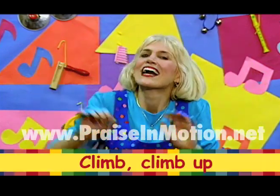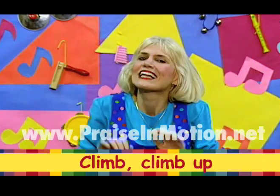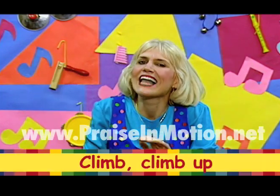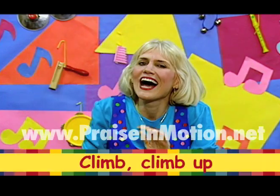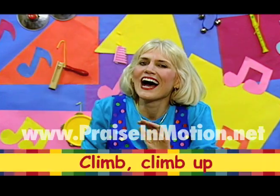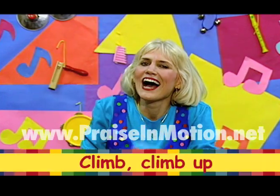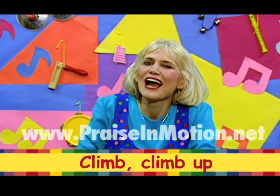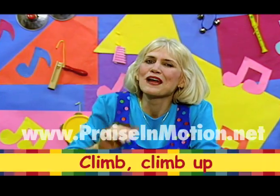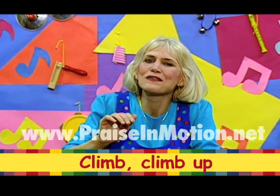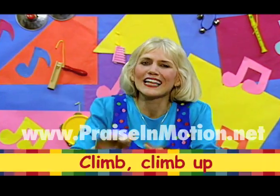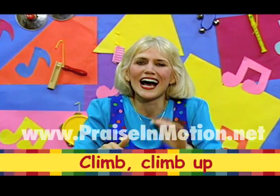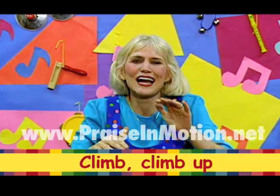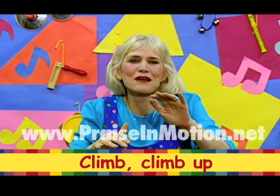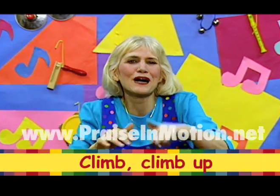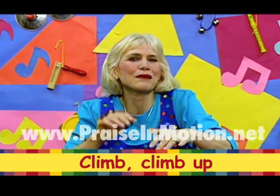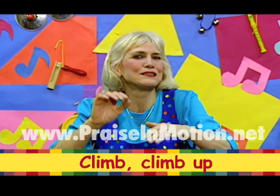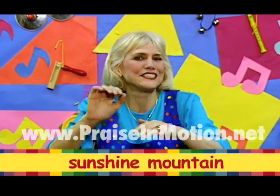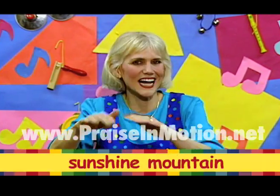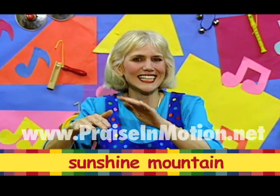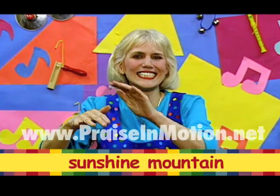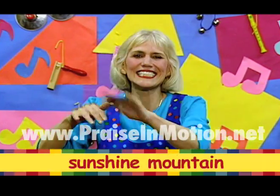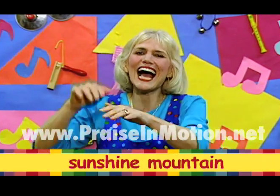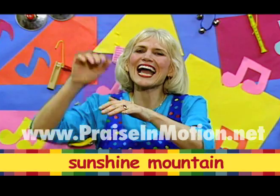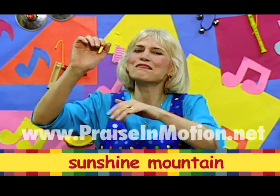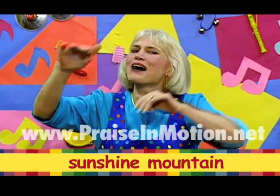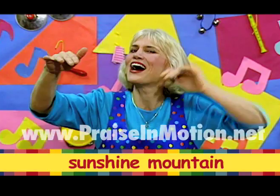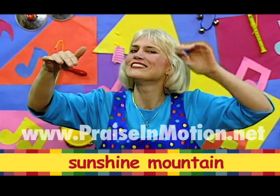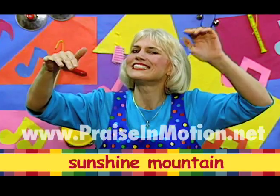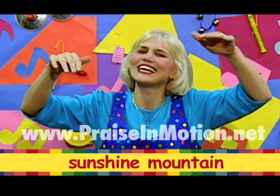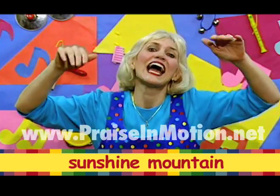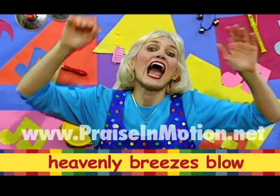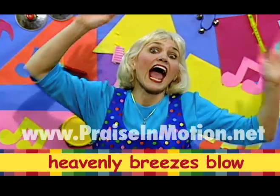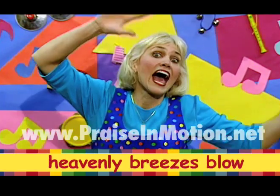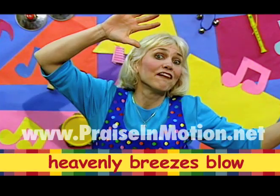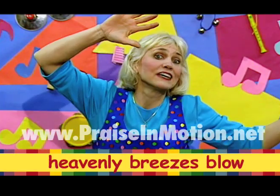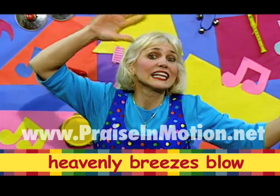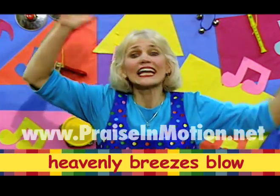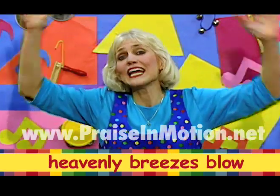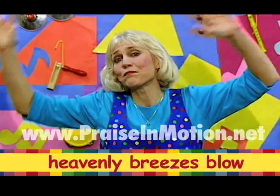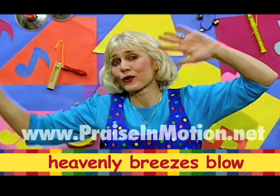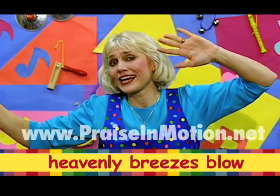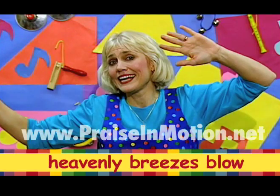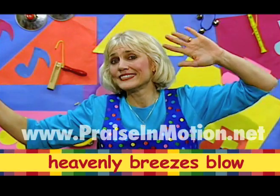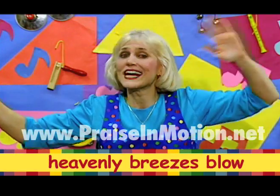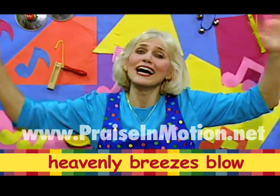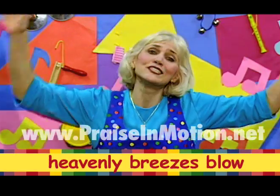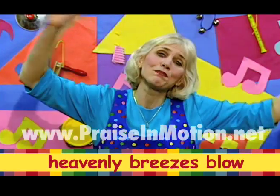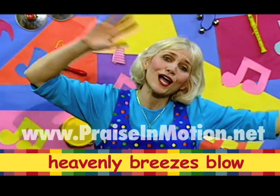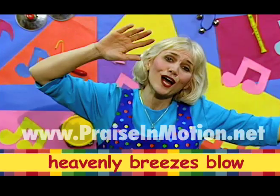Climb, climb up sunshine mountain, heavenly breezes blow.